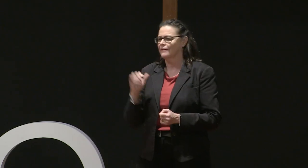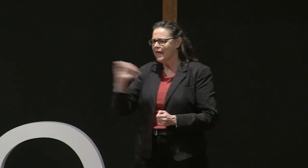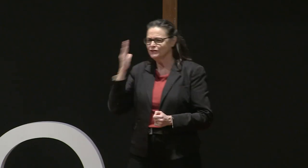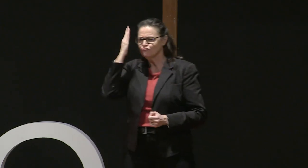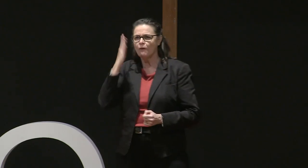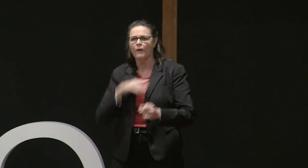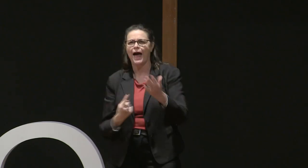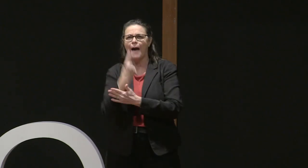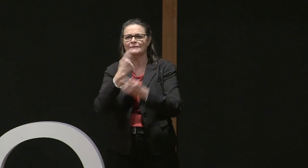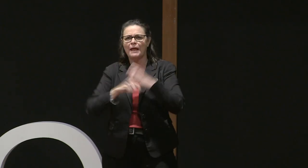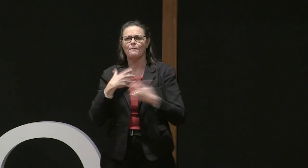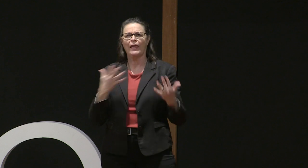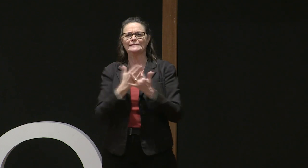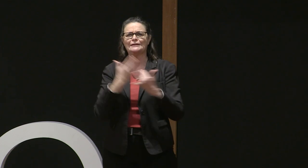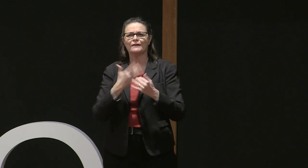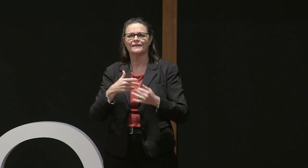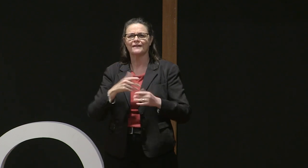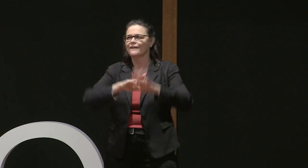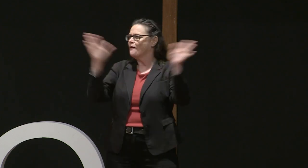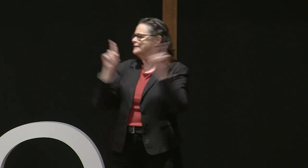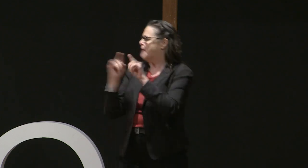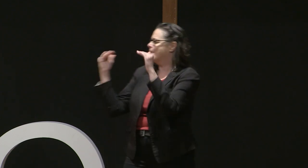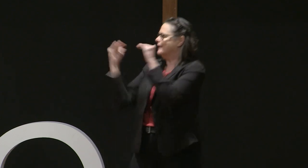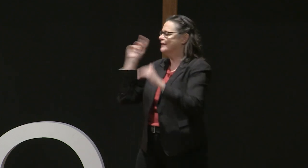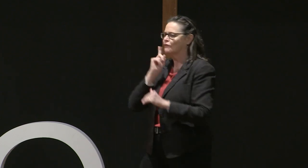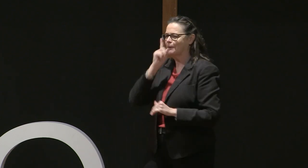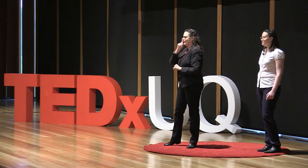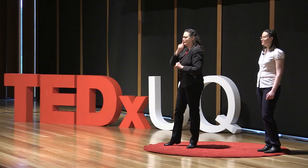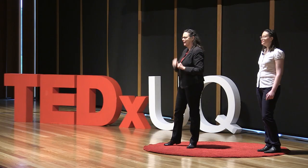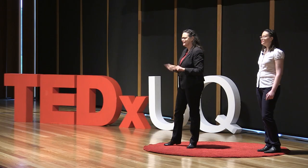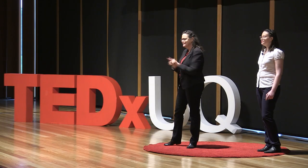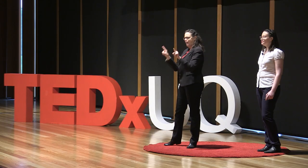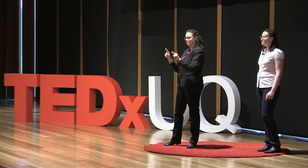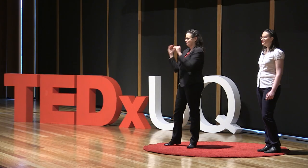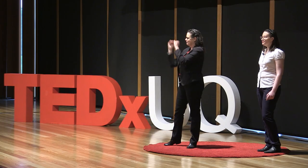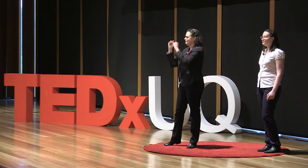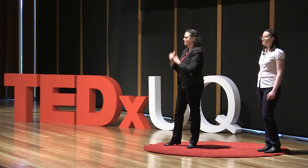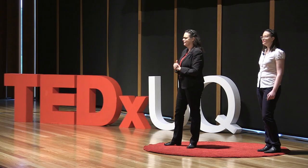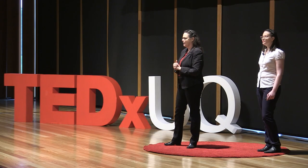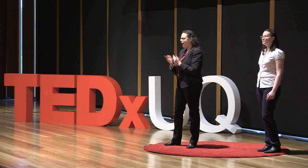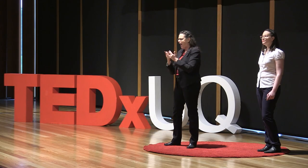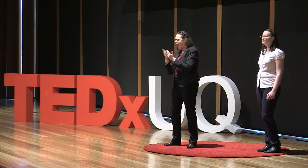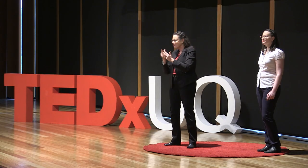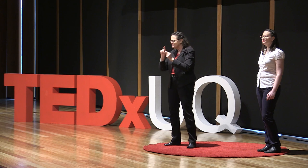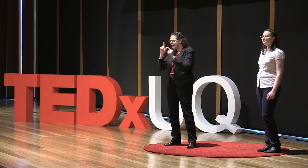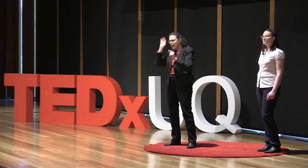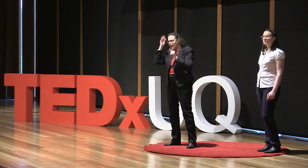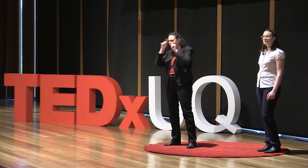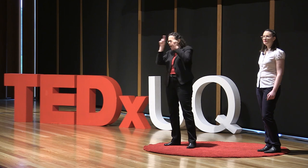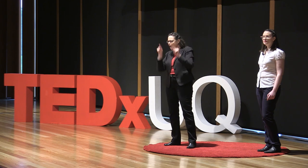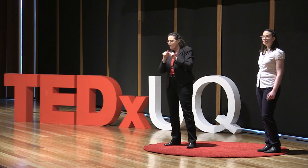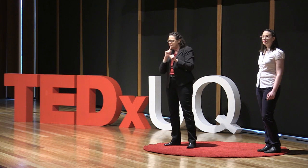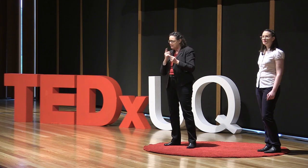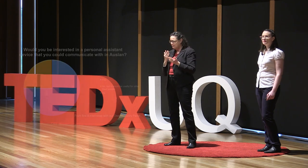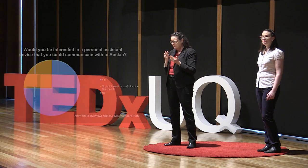from most of them was, yes, it was their dream. Something that they would want is to have that same equality when it comes to accessibility and